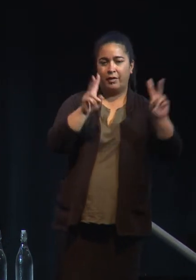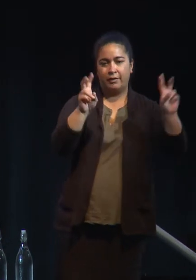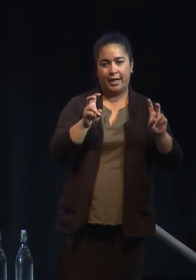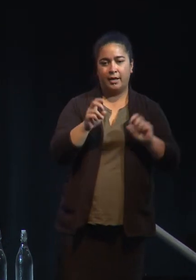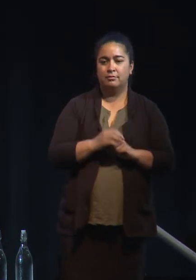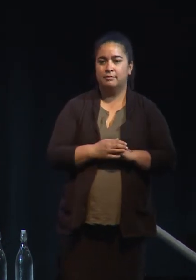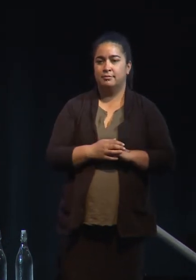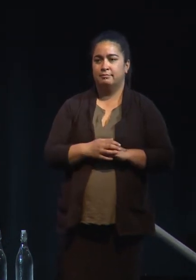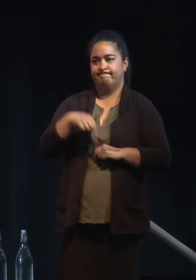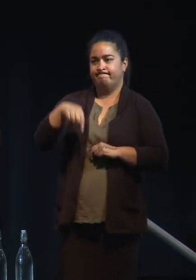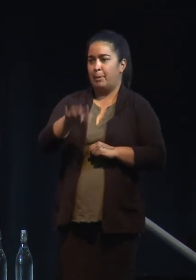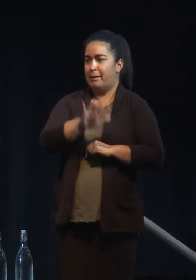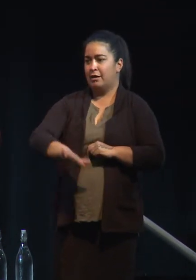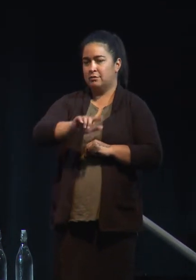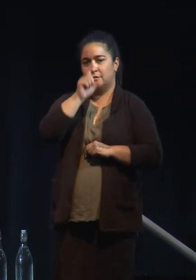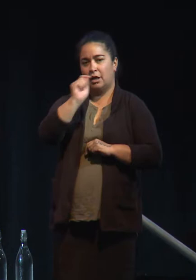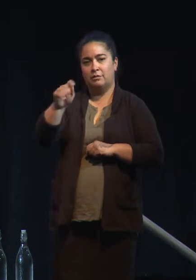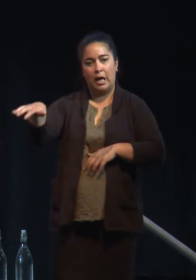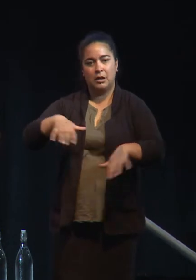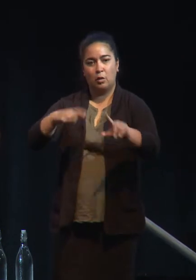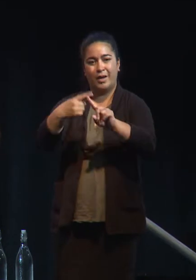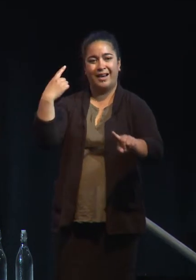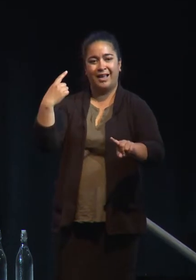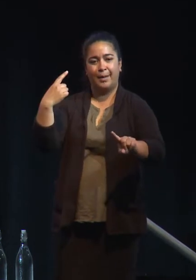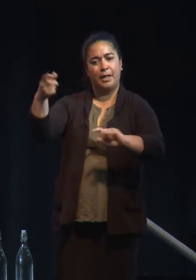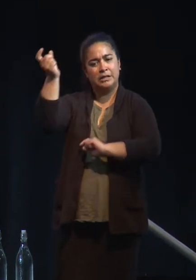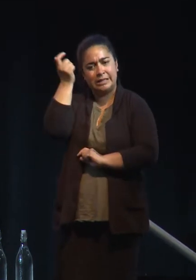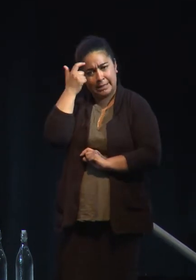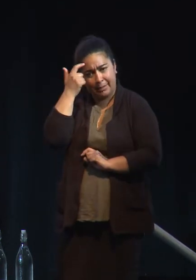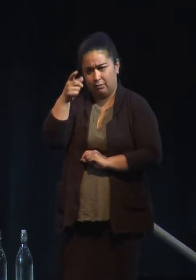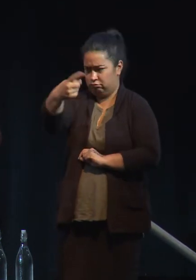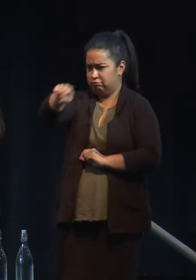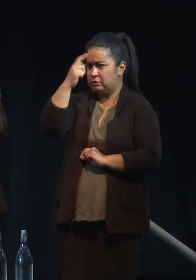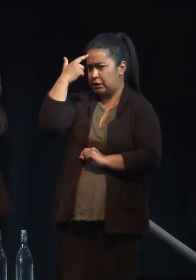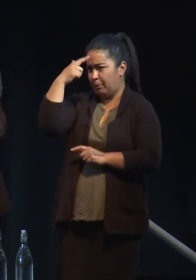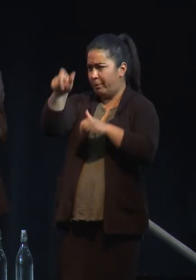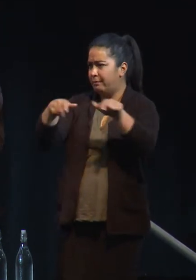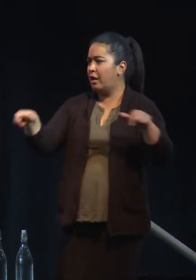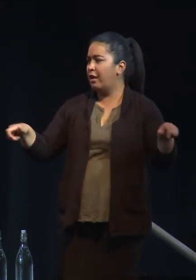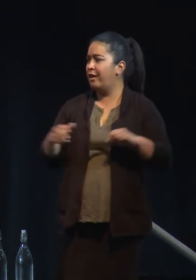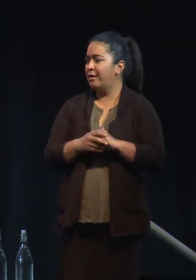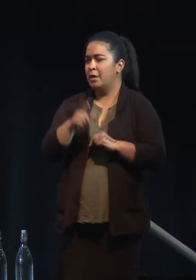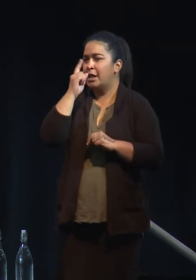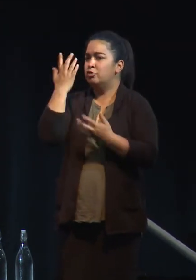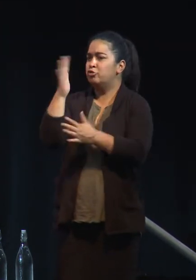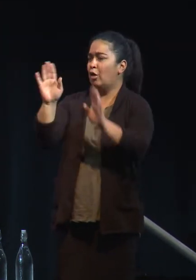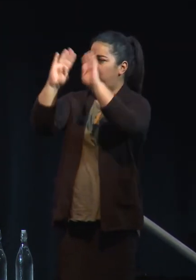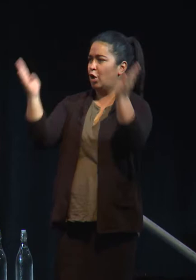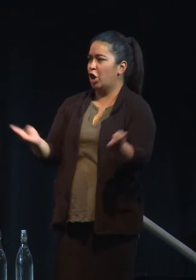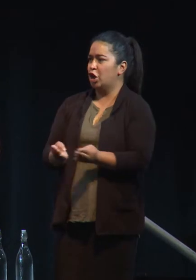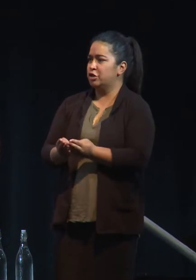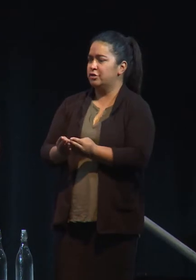that can act quickly, that can act sensibly because we're sensible people here and can show the world what